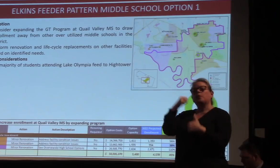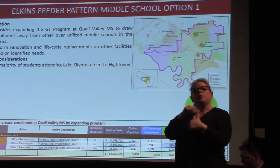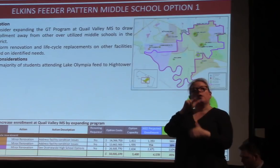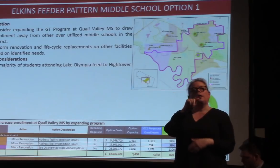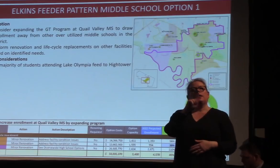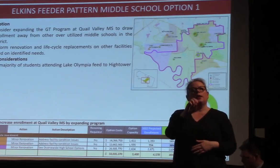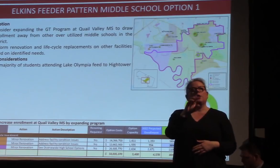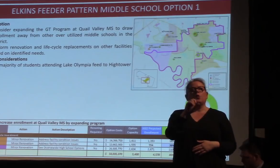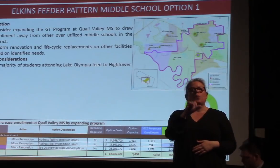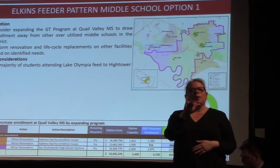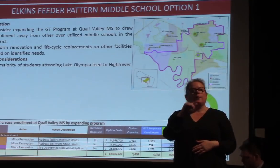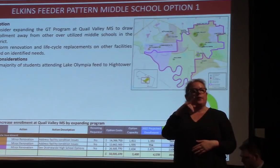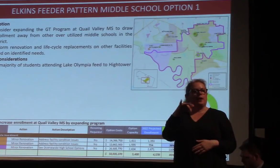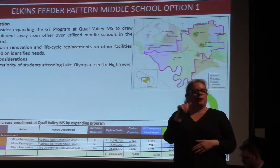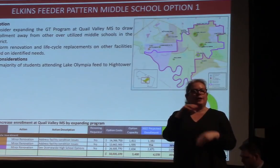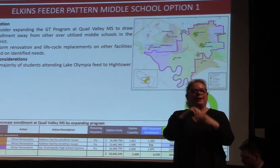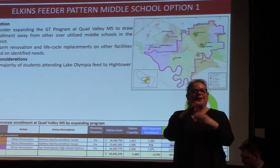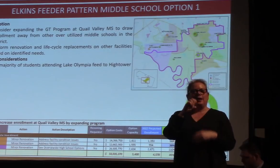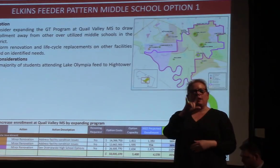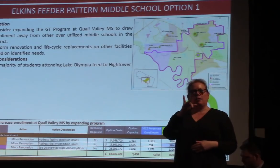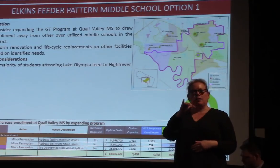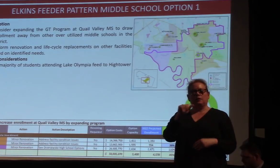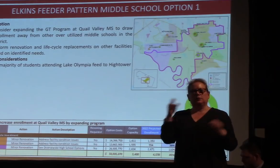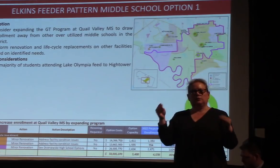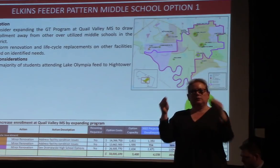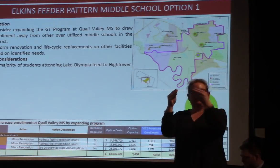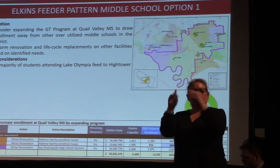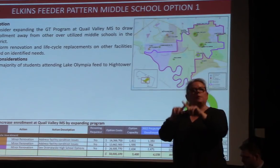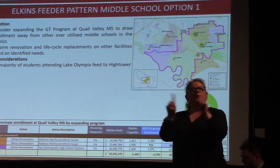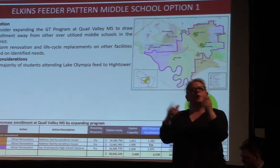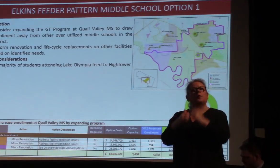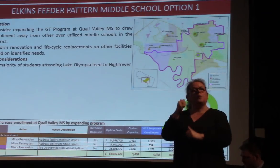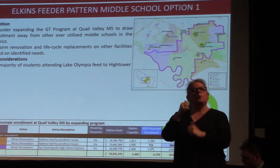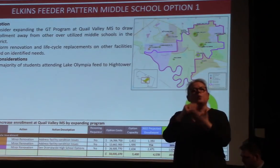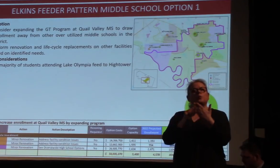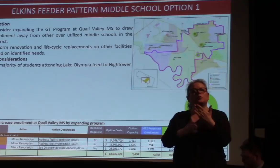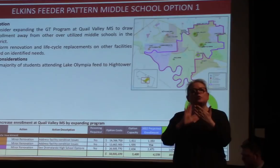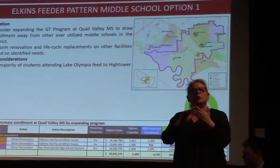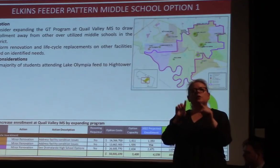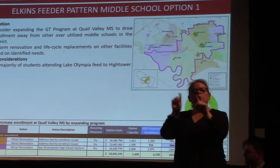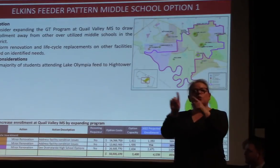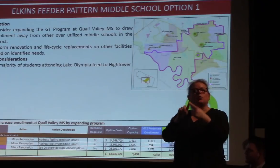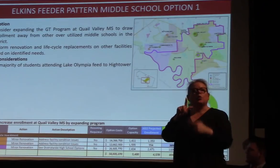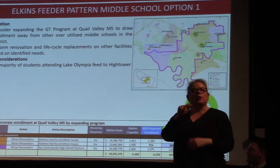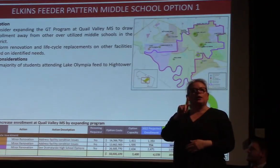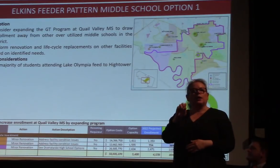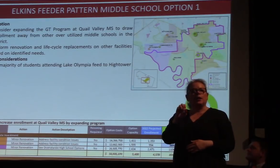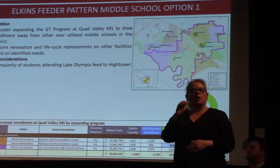Elkins feeder pattern, but the majority of the students that attend Lake Olympia are actually from Hightower and they feed to Hightower.